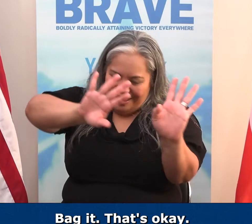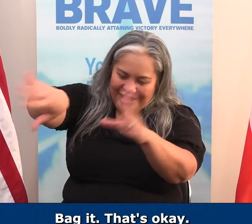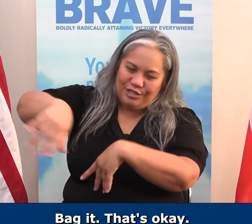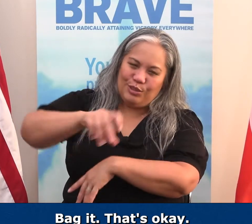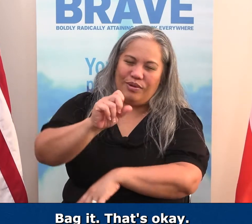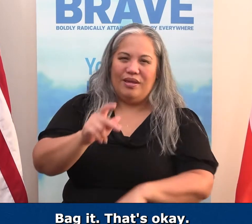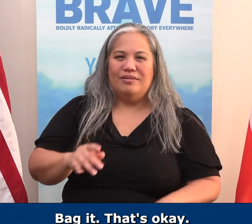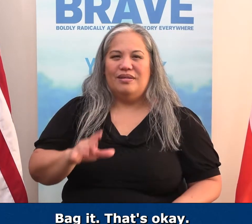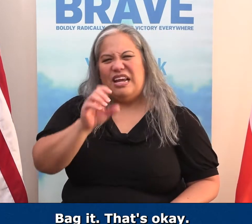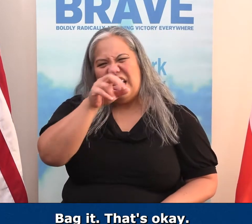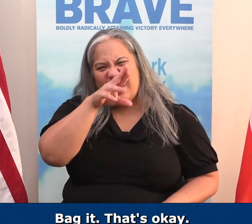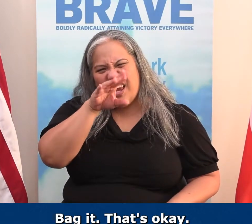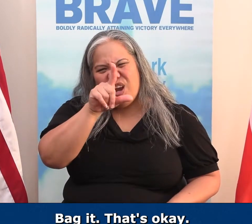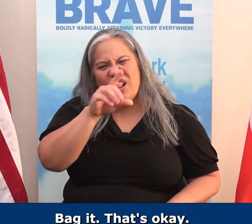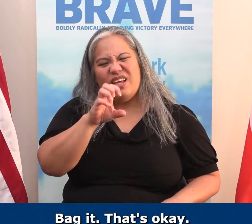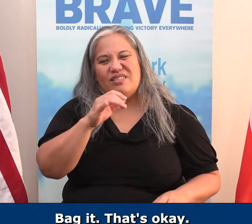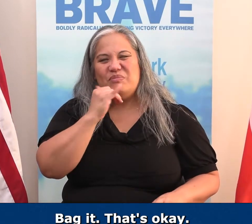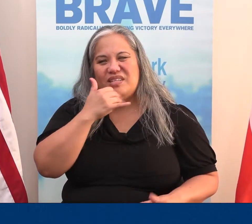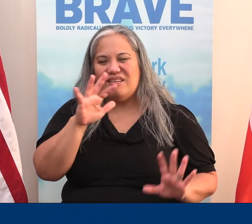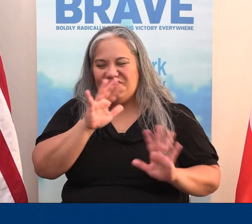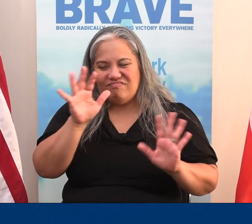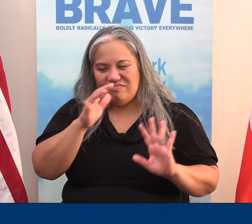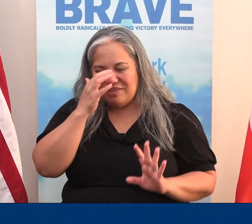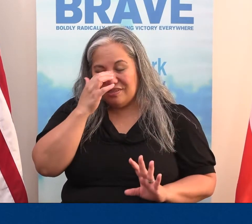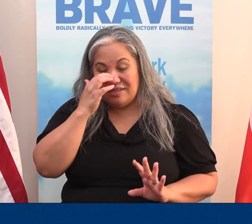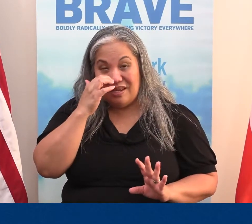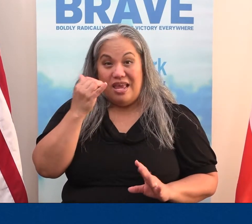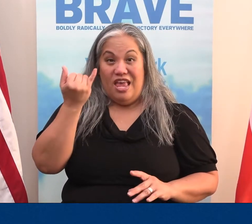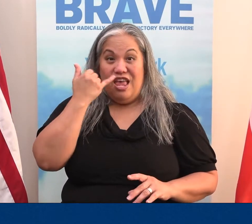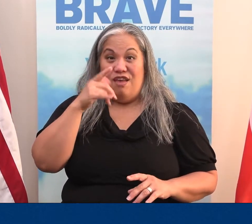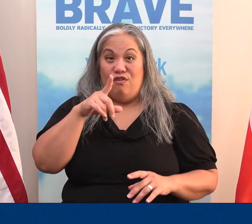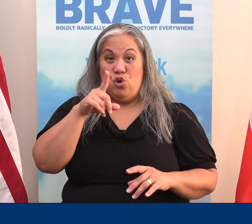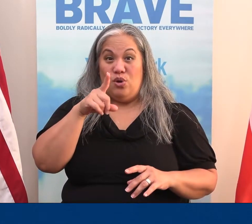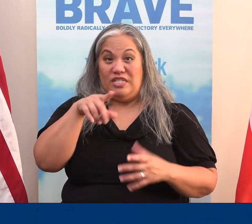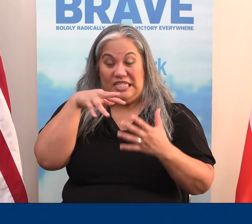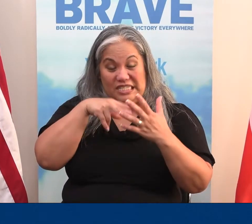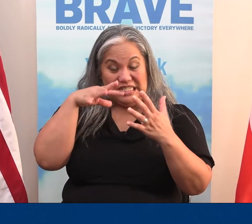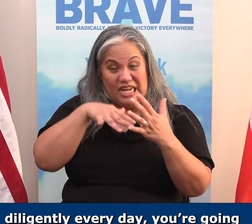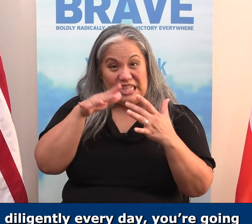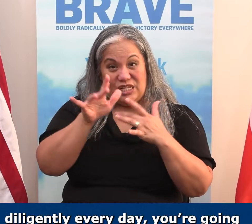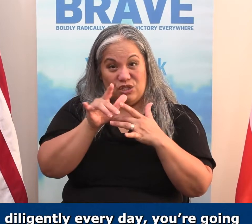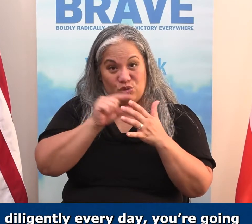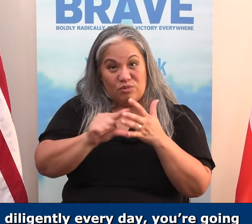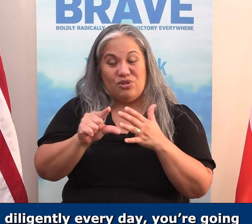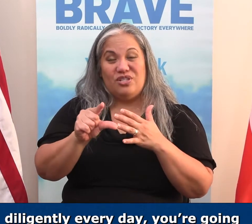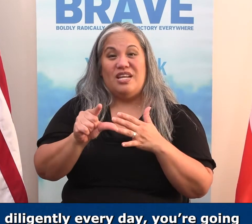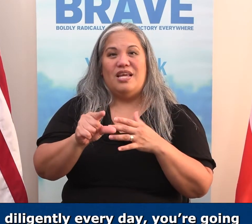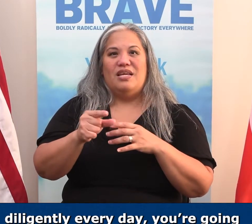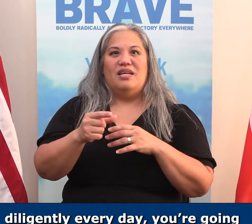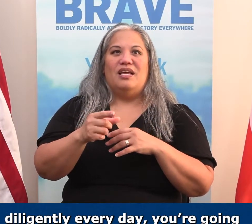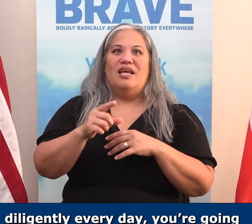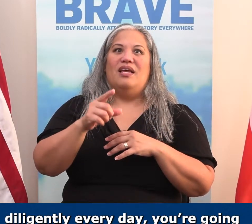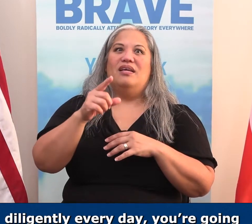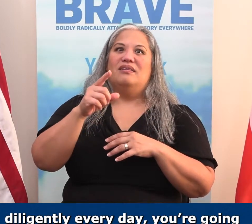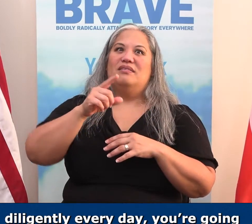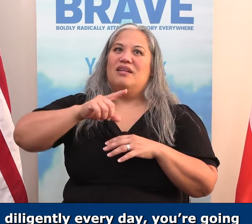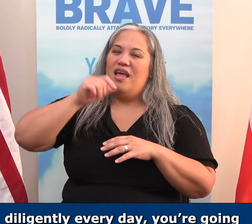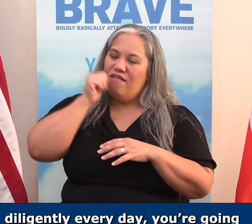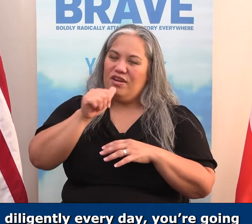That's okay. Careless mistake, that's okay. But if you're studying the scriptures, diligently, every day, you're going to know the first